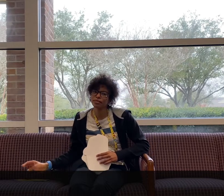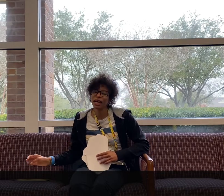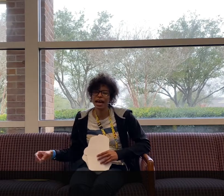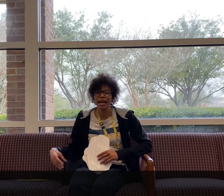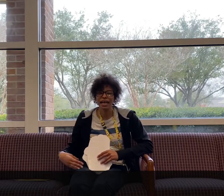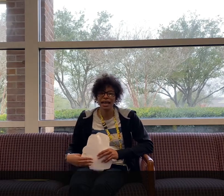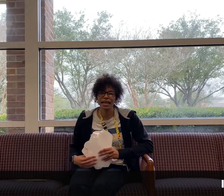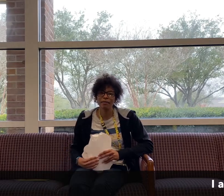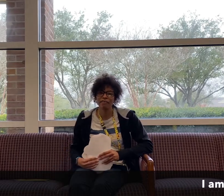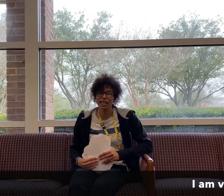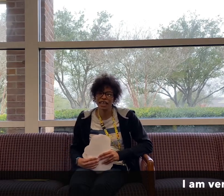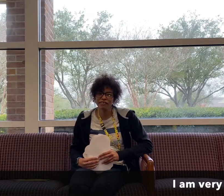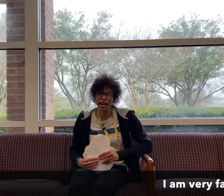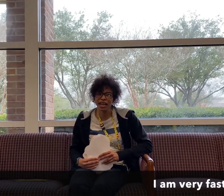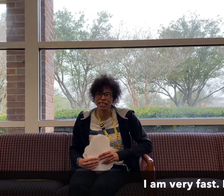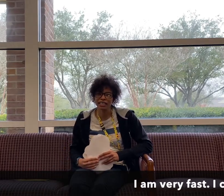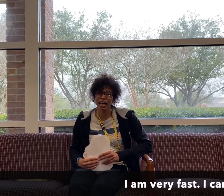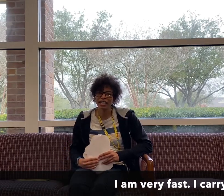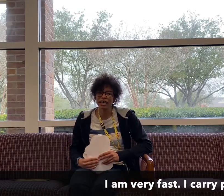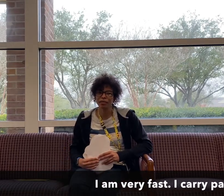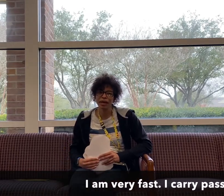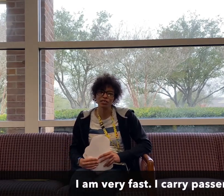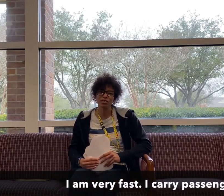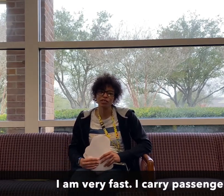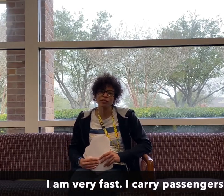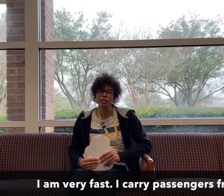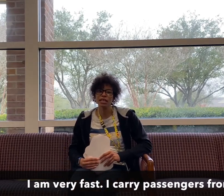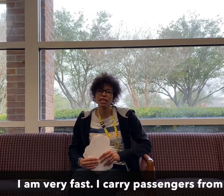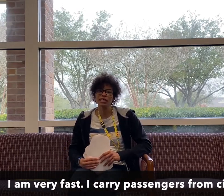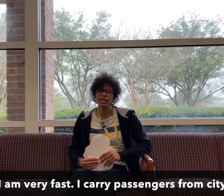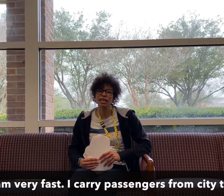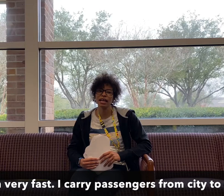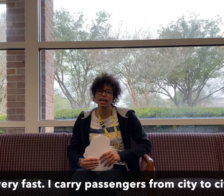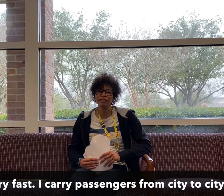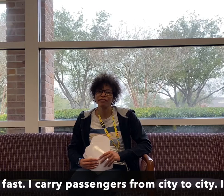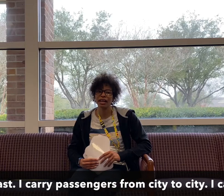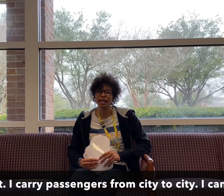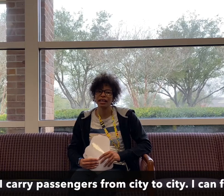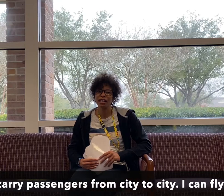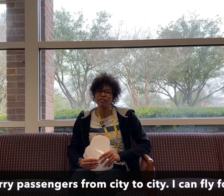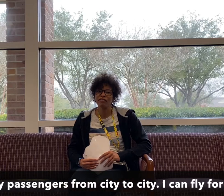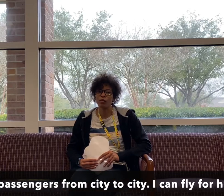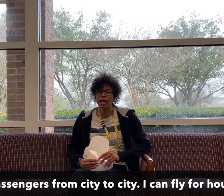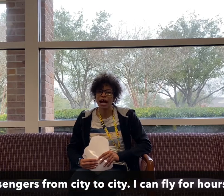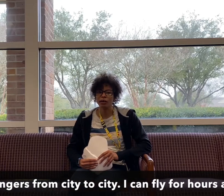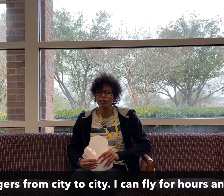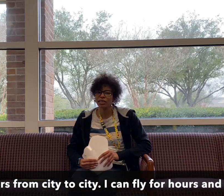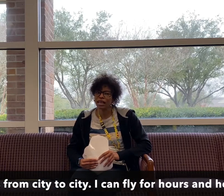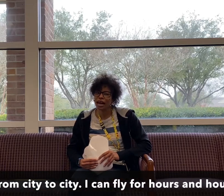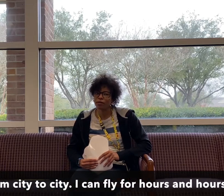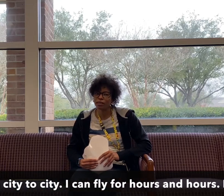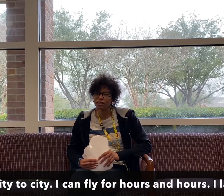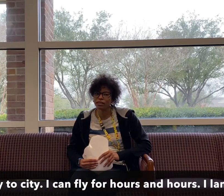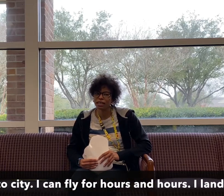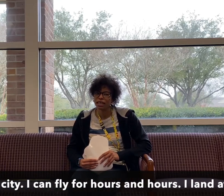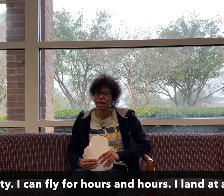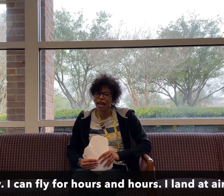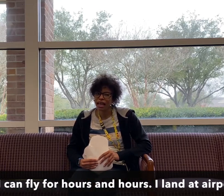I am very fast. I carry passengers from city to city. I can fly for hours and hours and